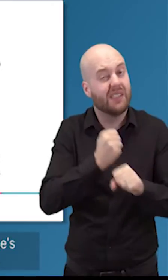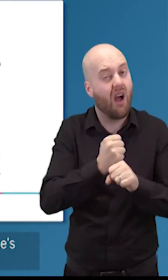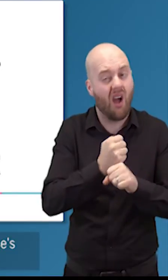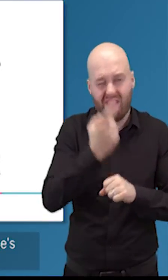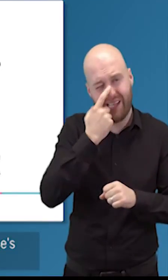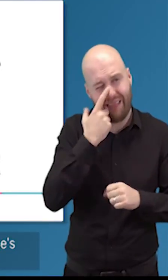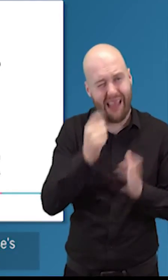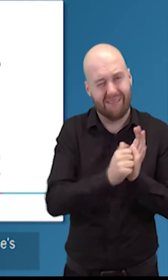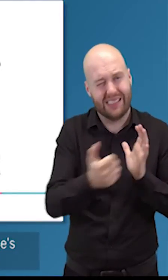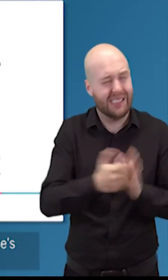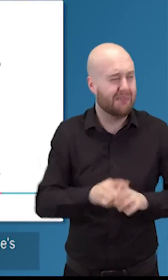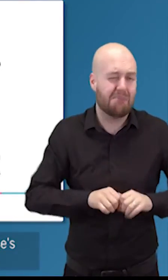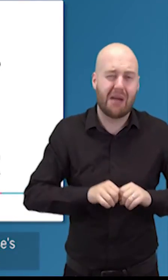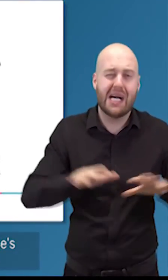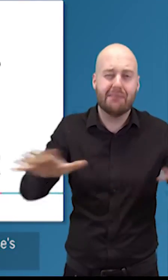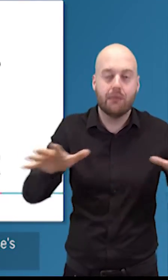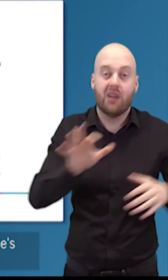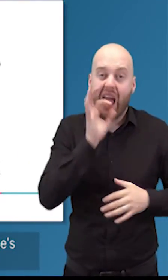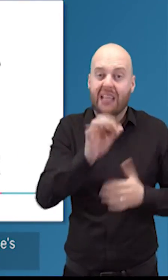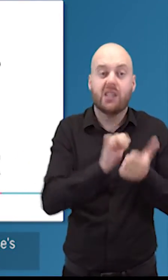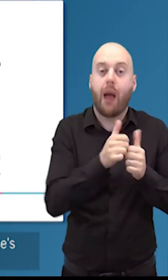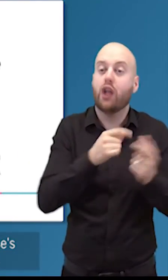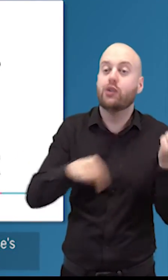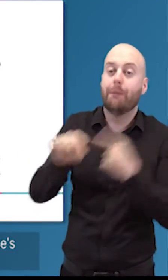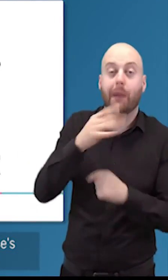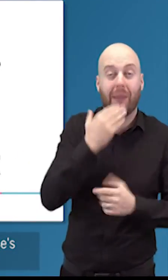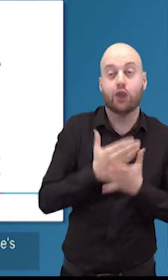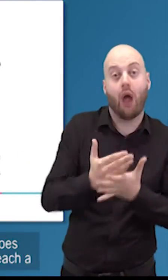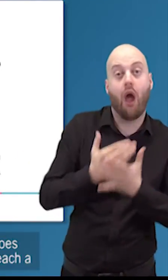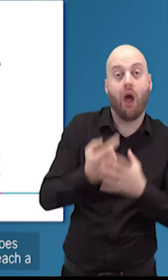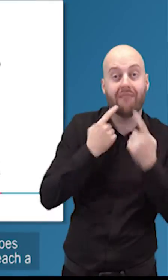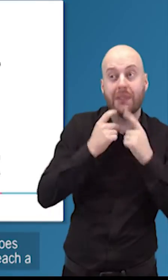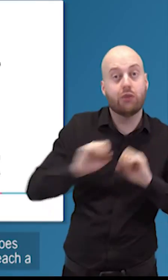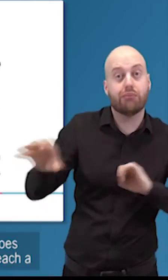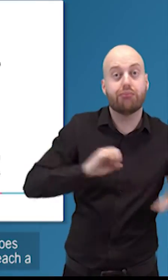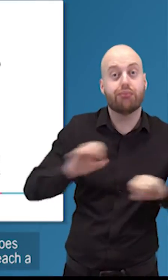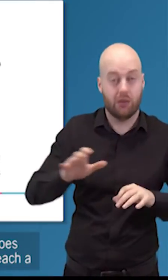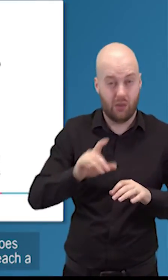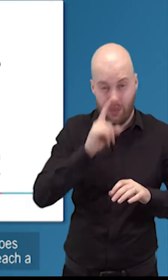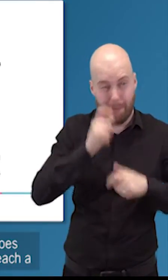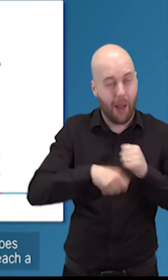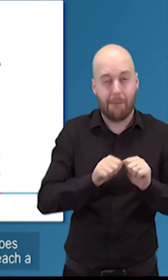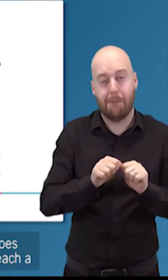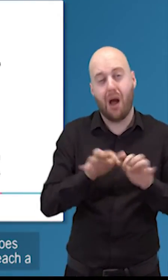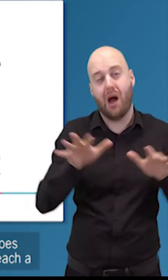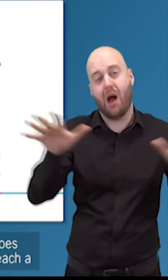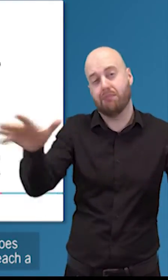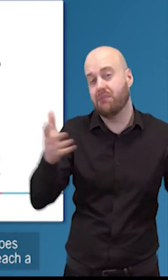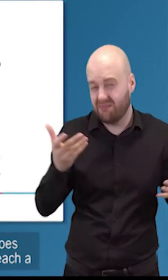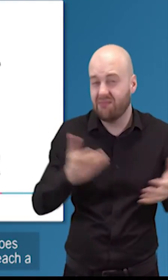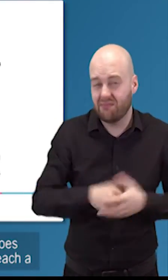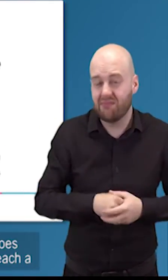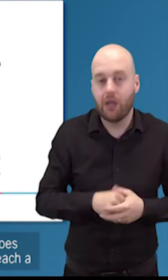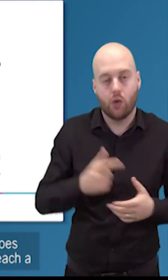if you have it or somebody else's social media who you are in partnership with so in a sense the whole social media website